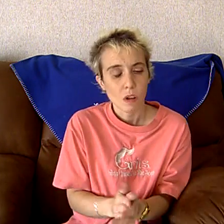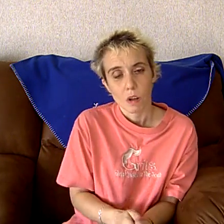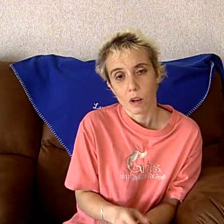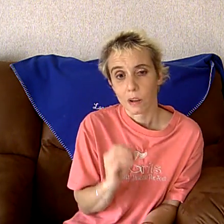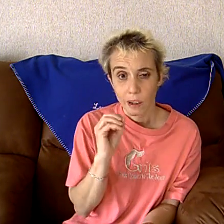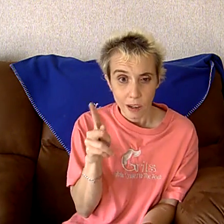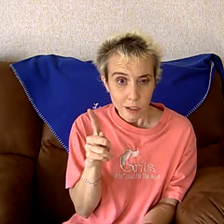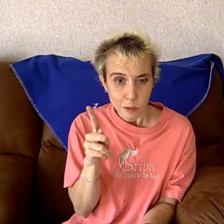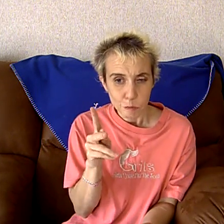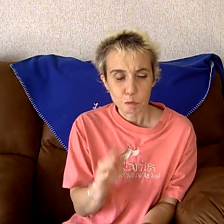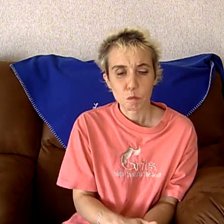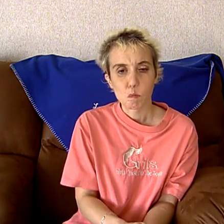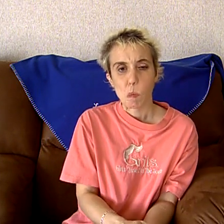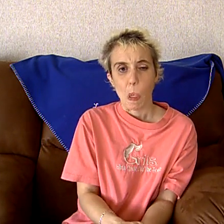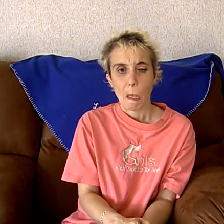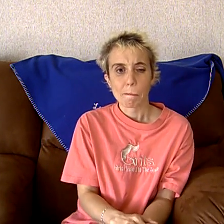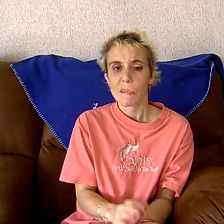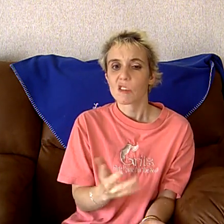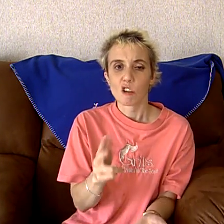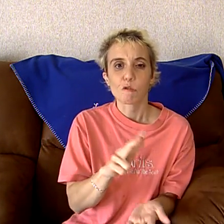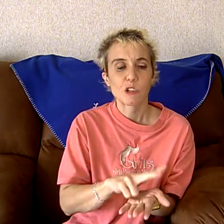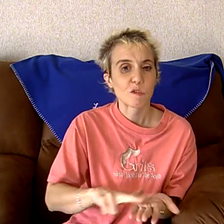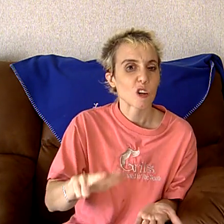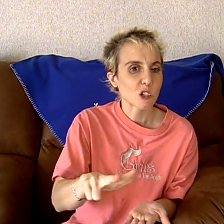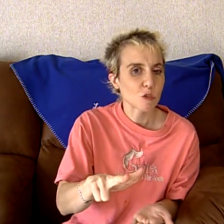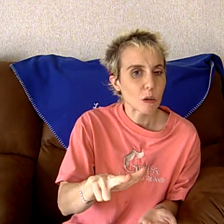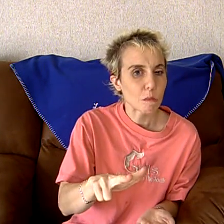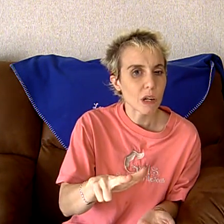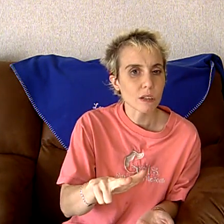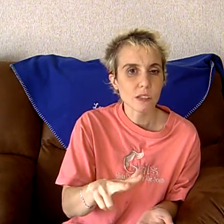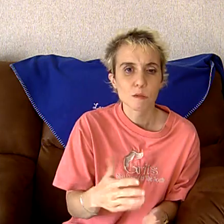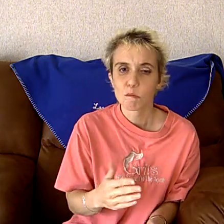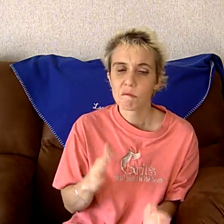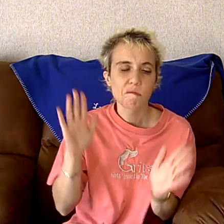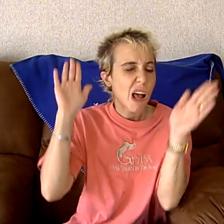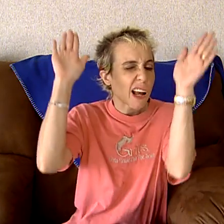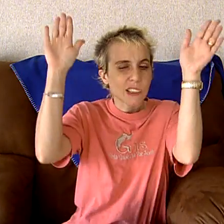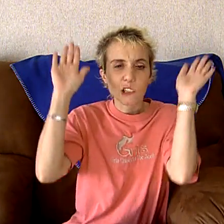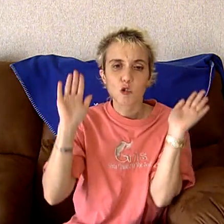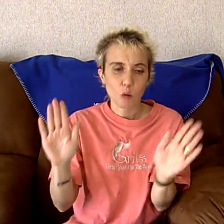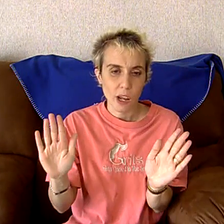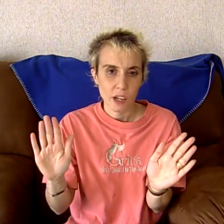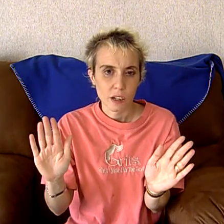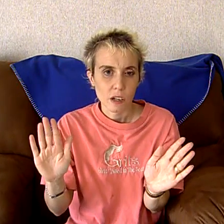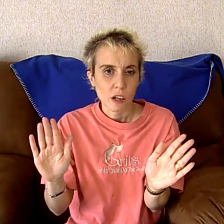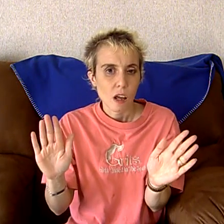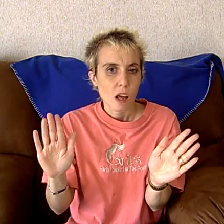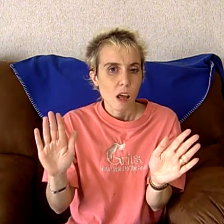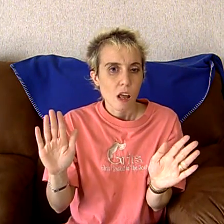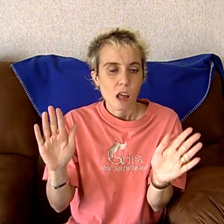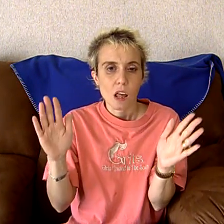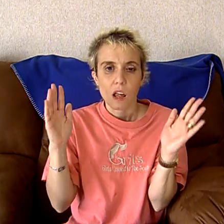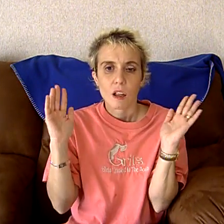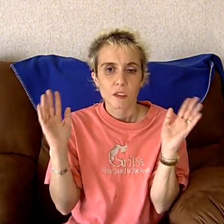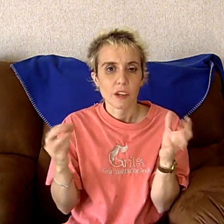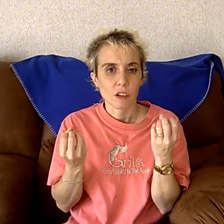Okay? So, for the first three months, I did great. Then,